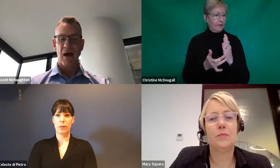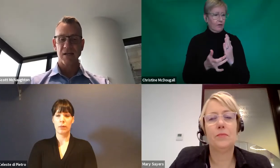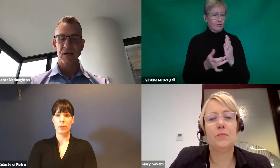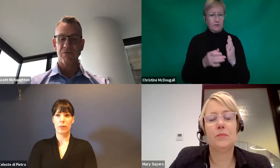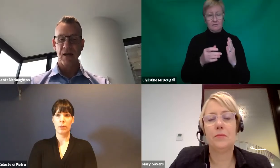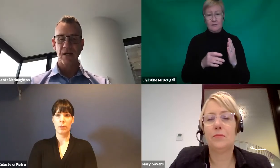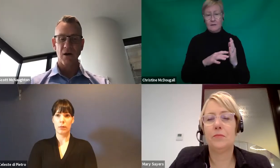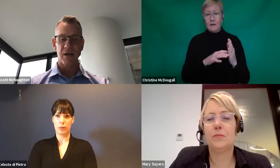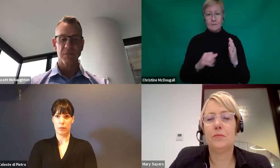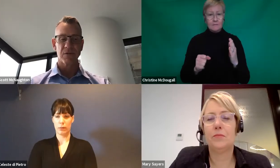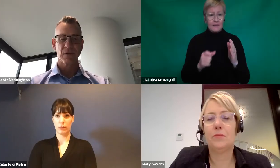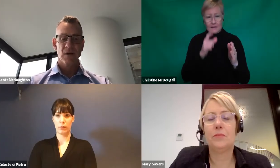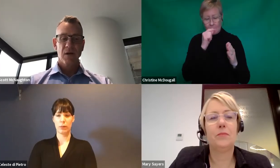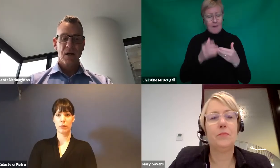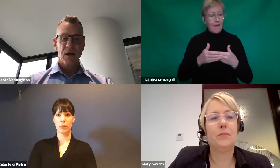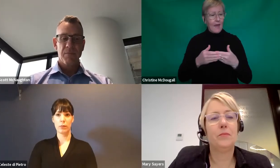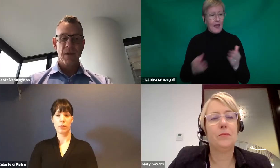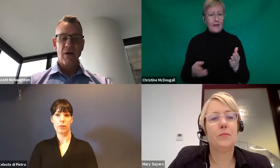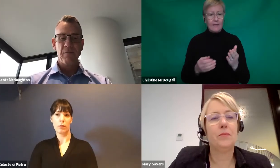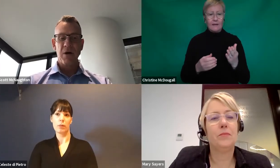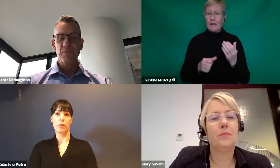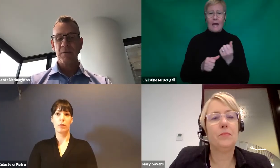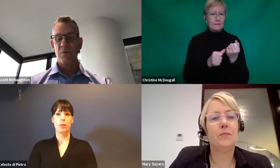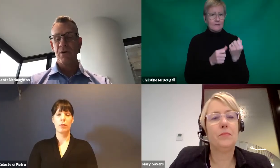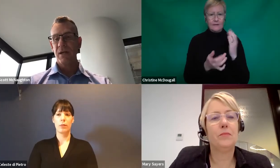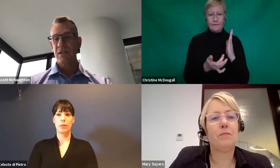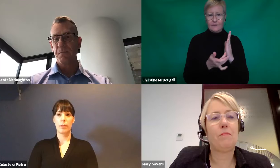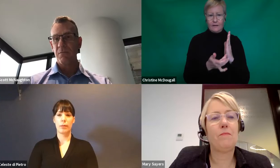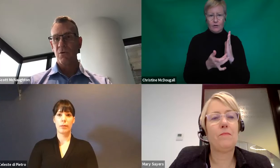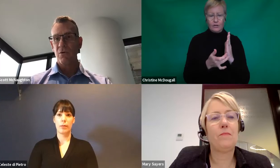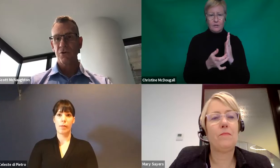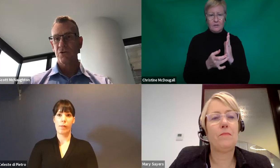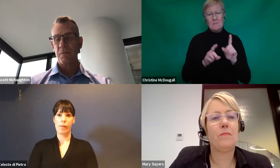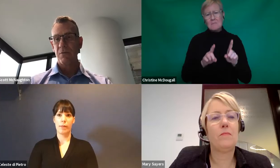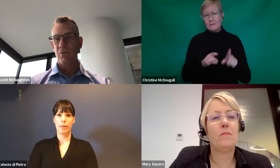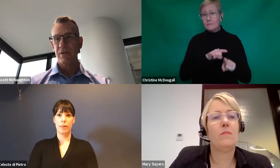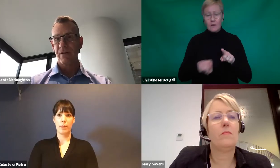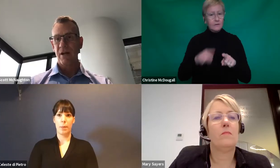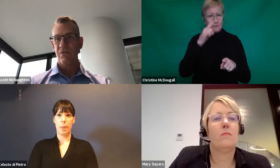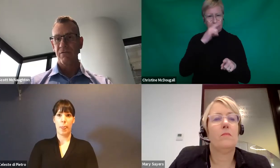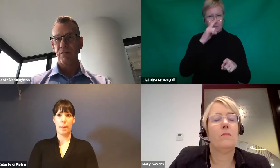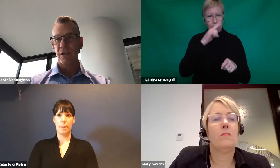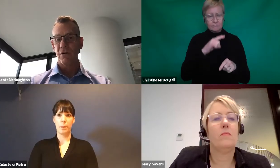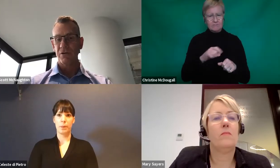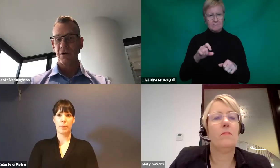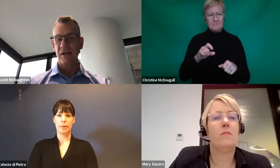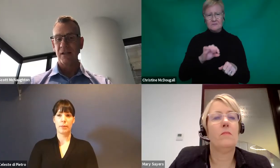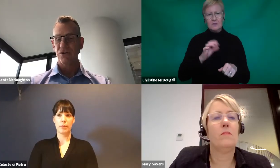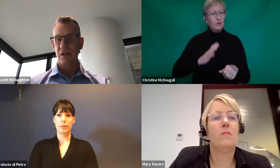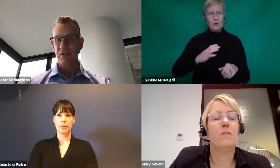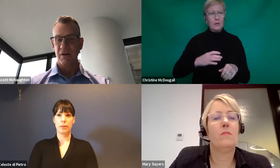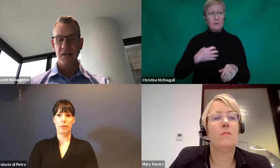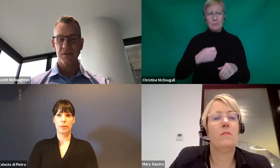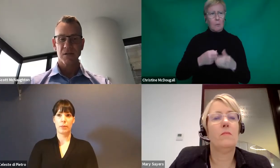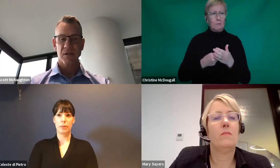AT-related items. However, most people won't need to spend more or shouldn't spend more than $750 on an